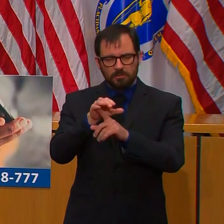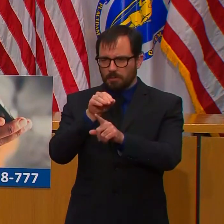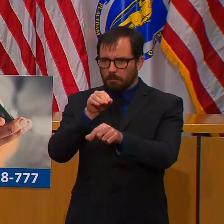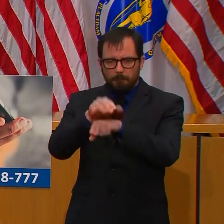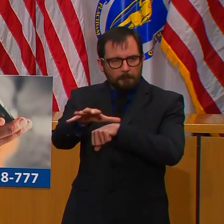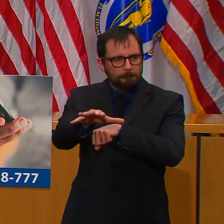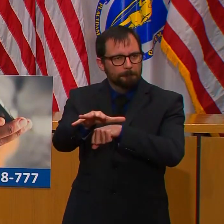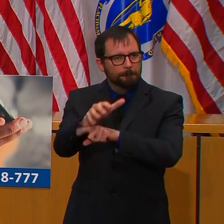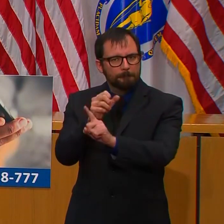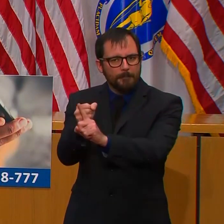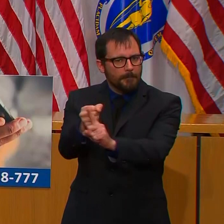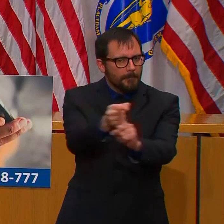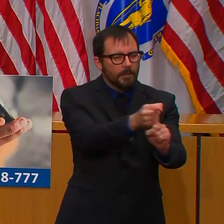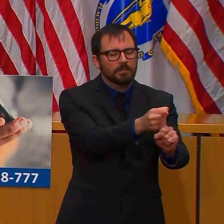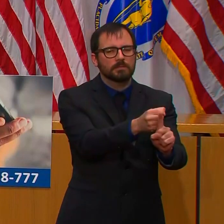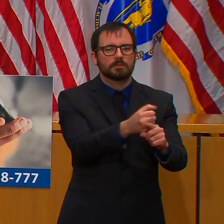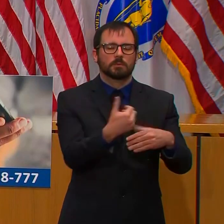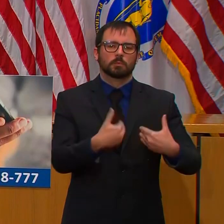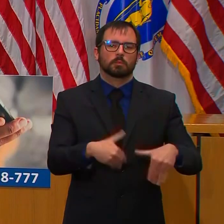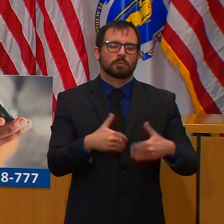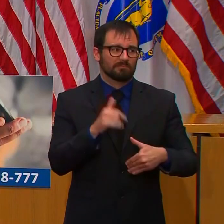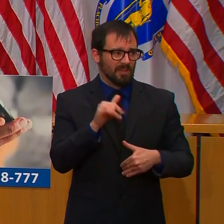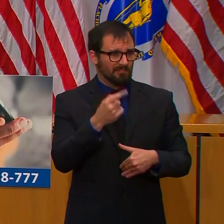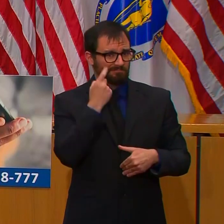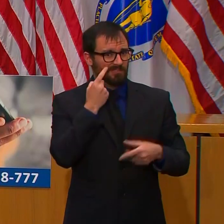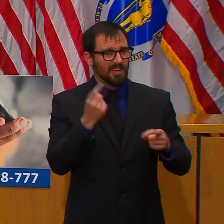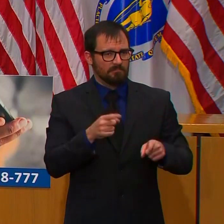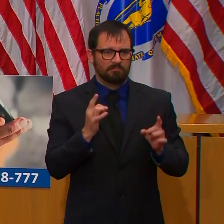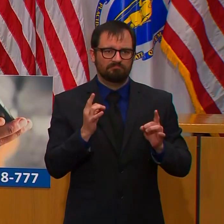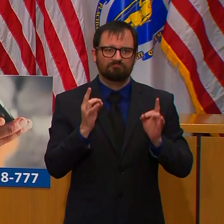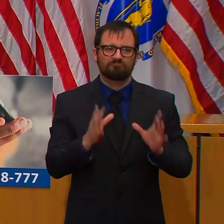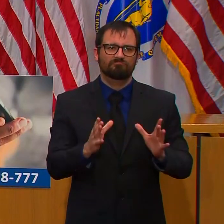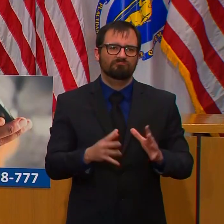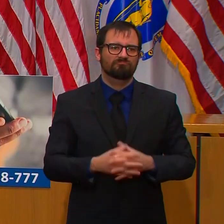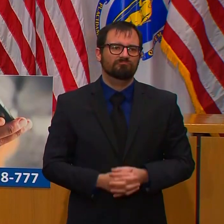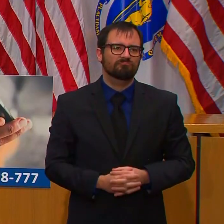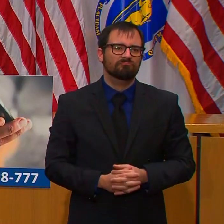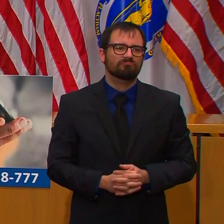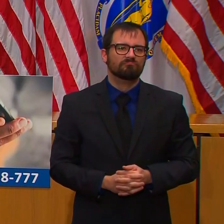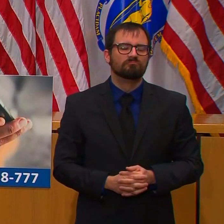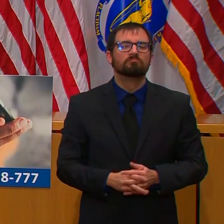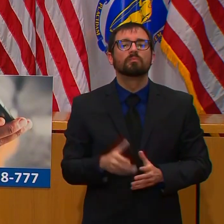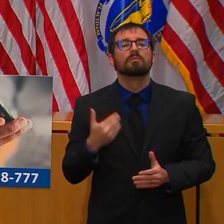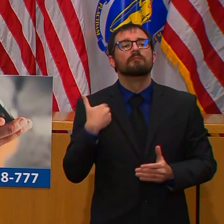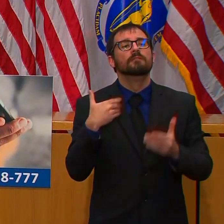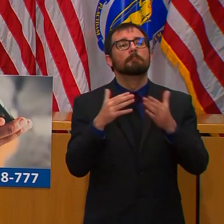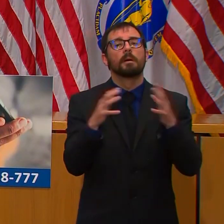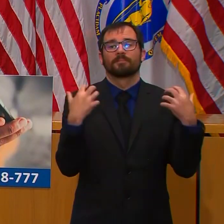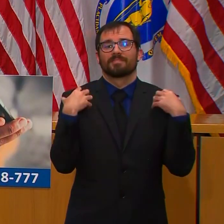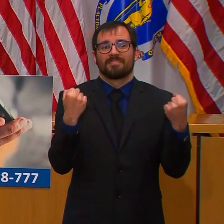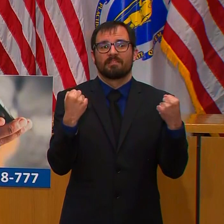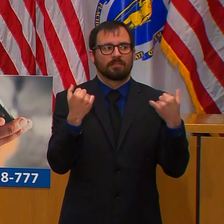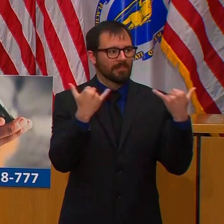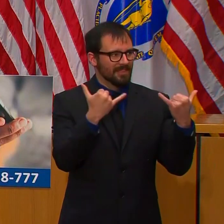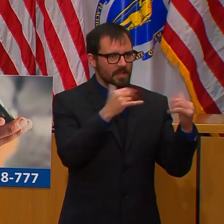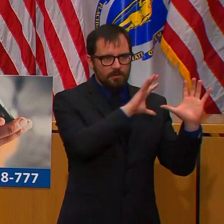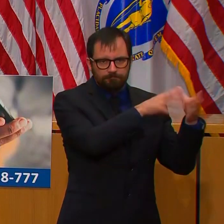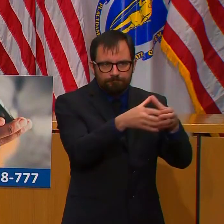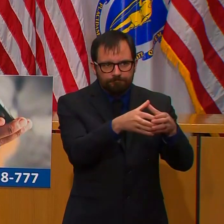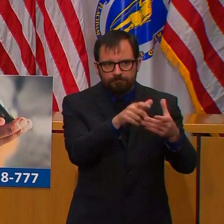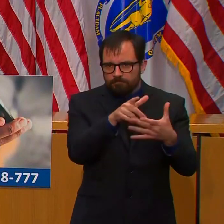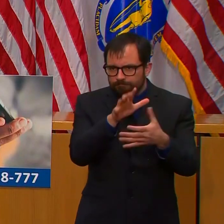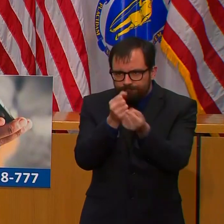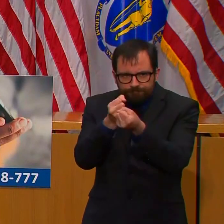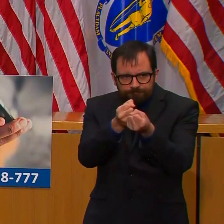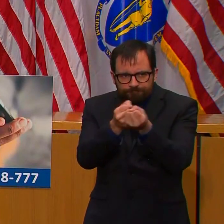We have public health experts on the ground conducting a thorough review of the health status of all the residents and the staff